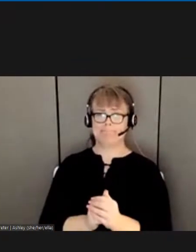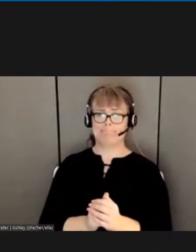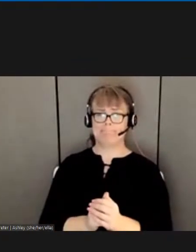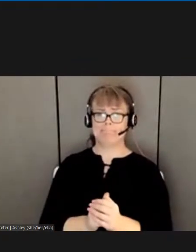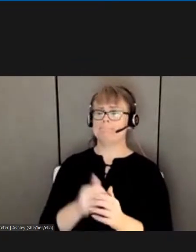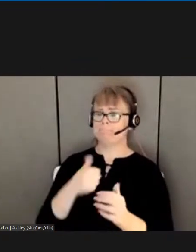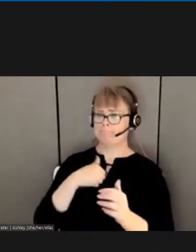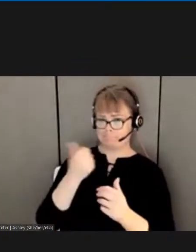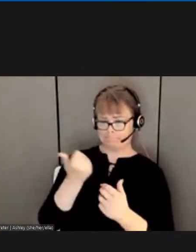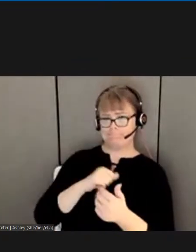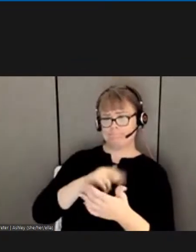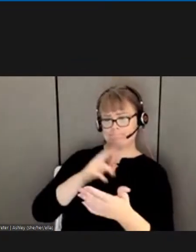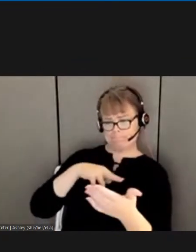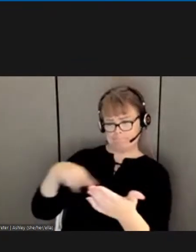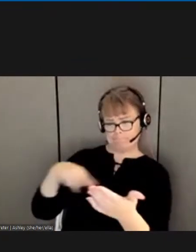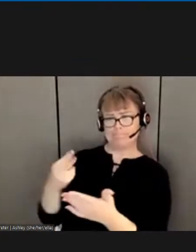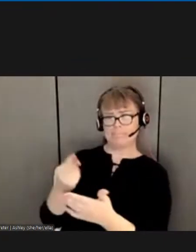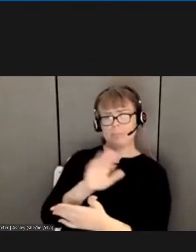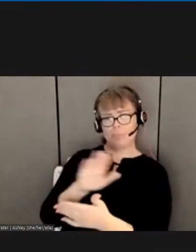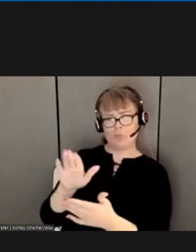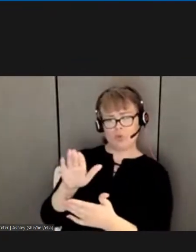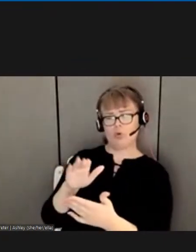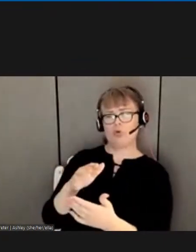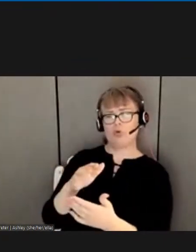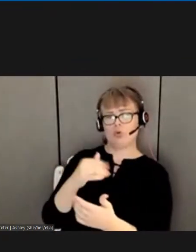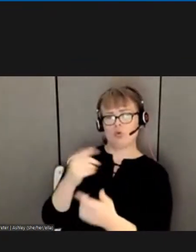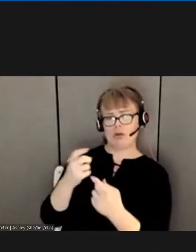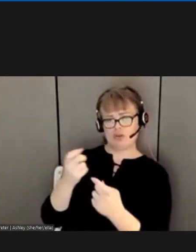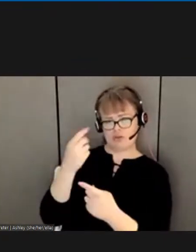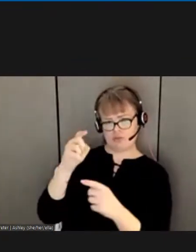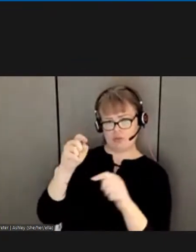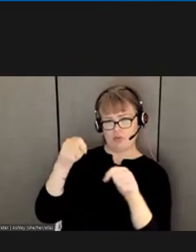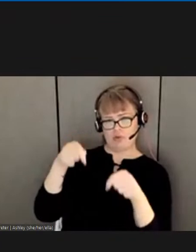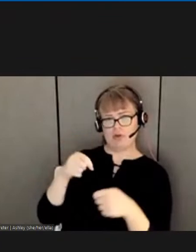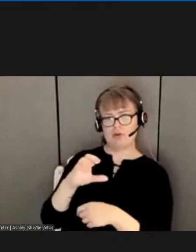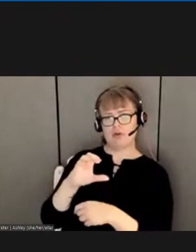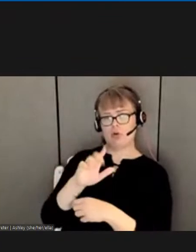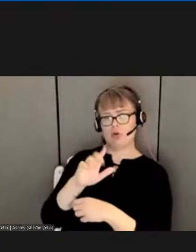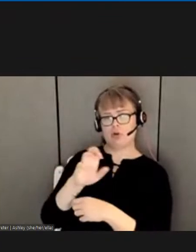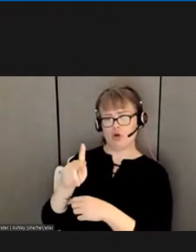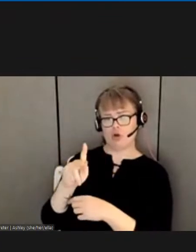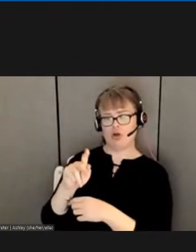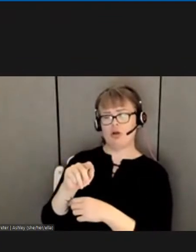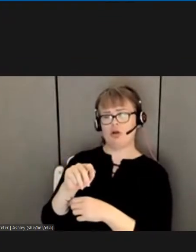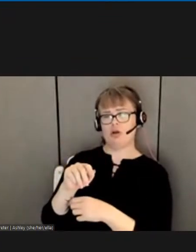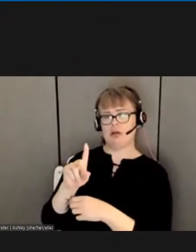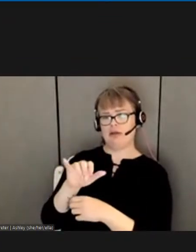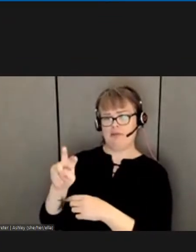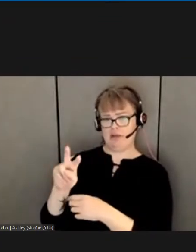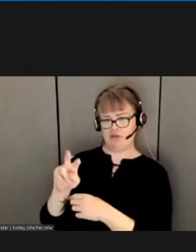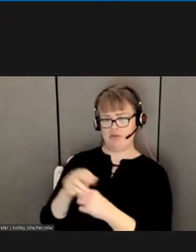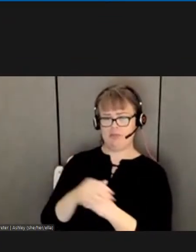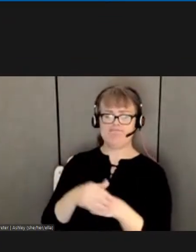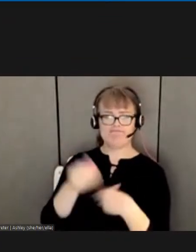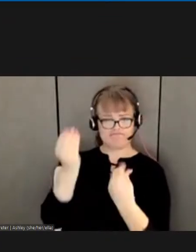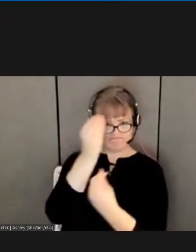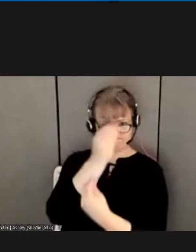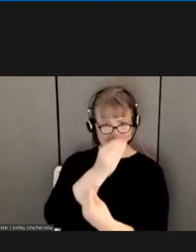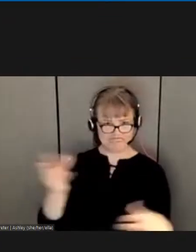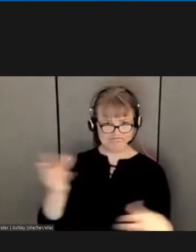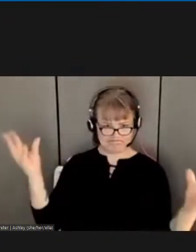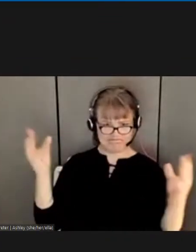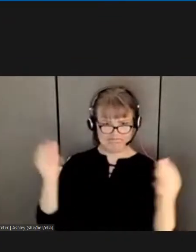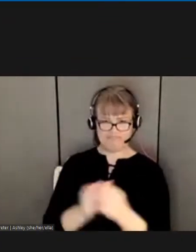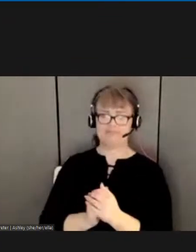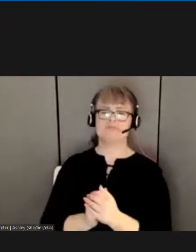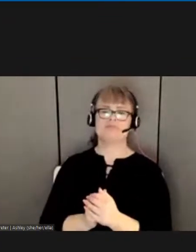as far as the clerk division. Just so you feel at ease, there is not a question that's been